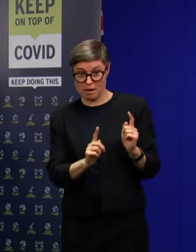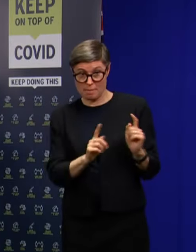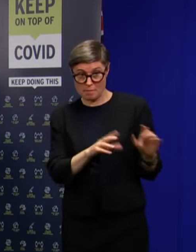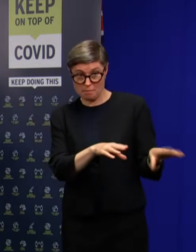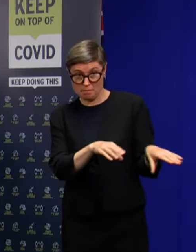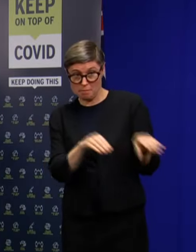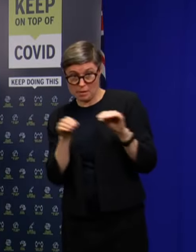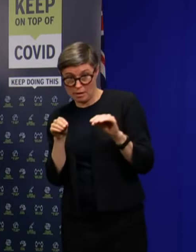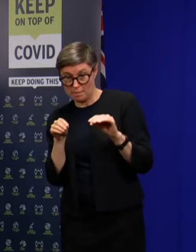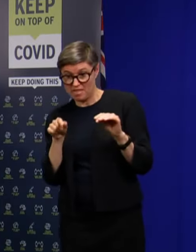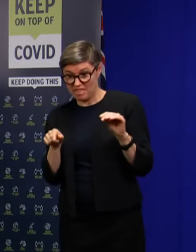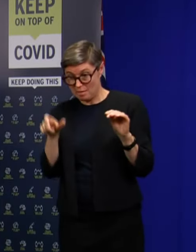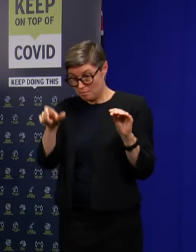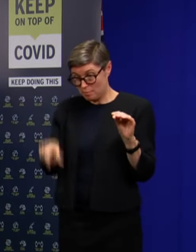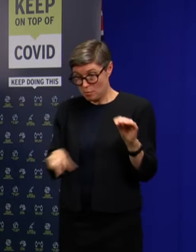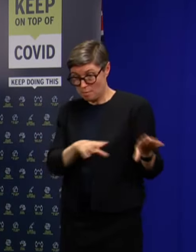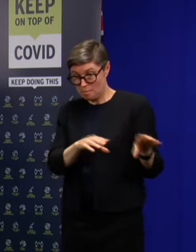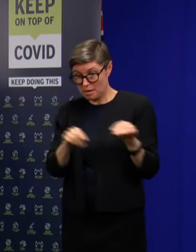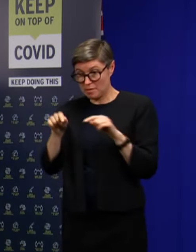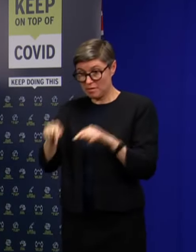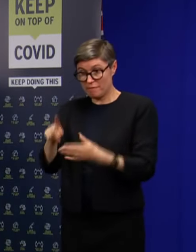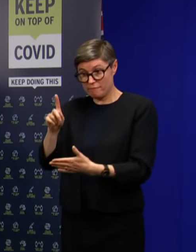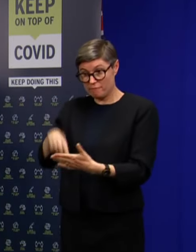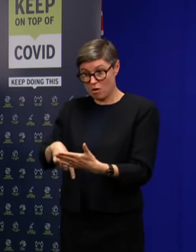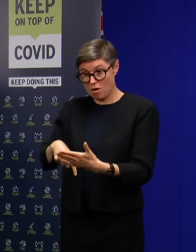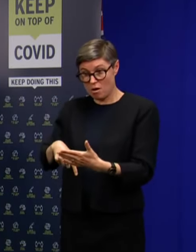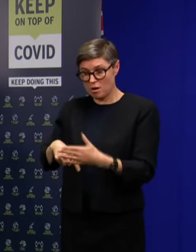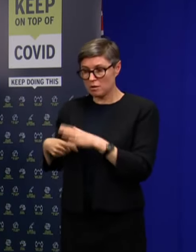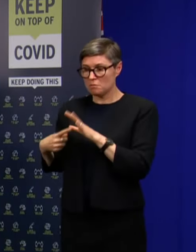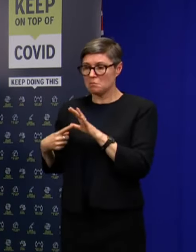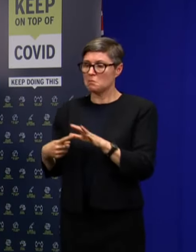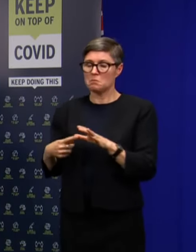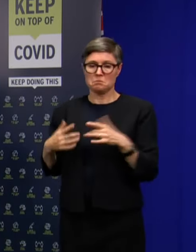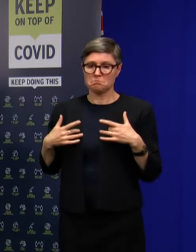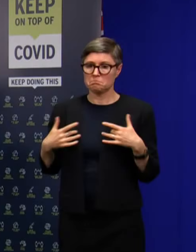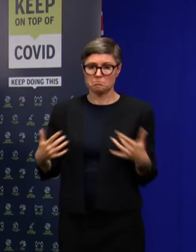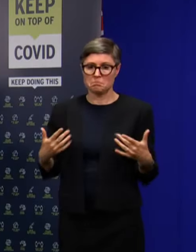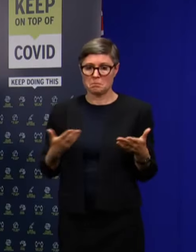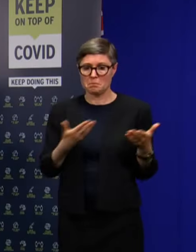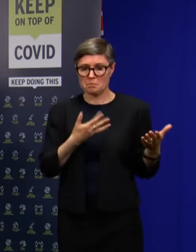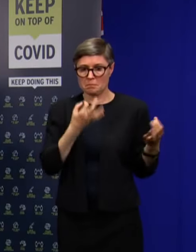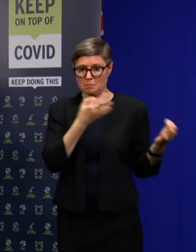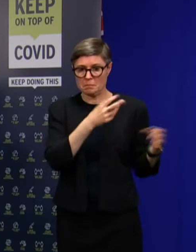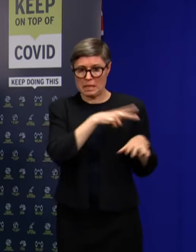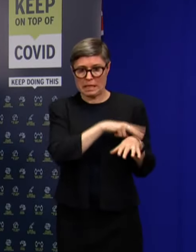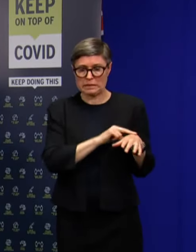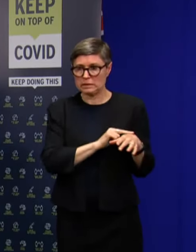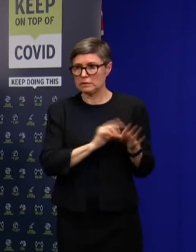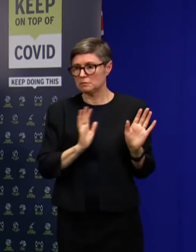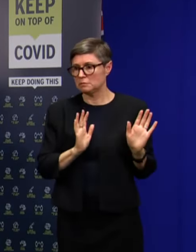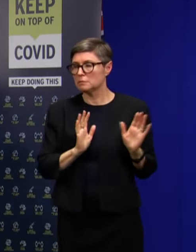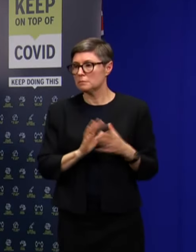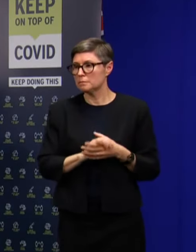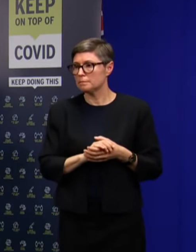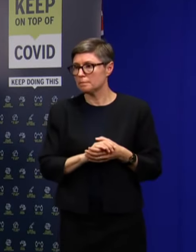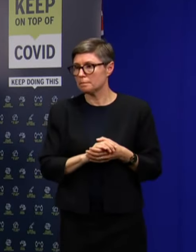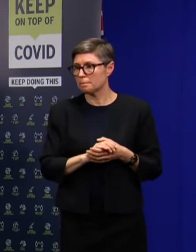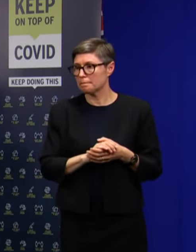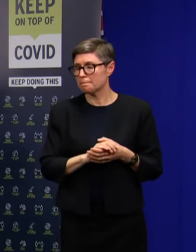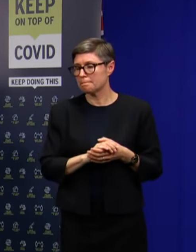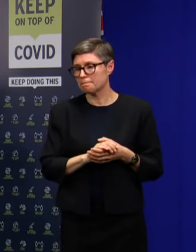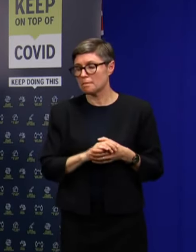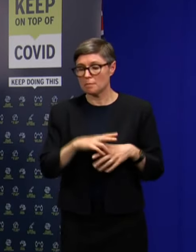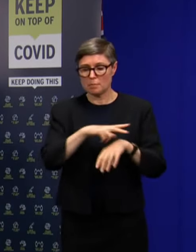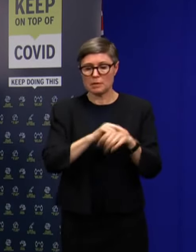that person been fine? Look, that's not a matter for me. That's a matter for the police. But that's a matter that they'll